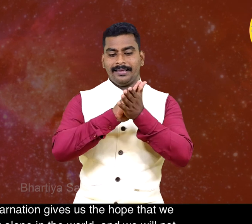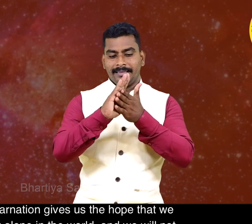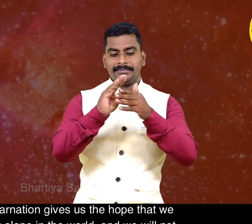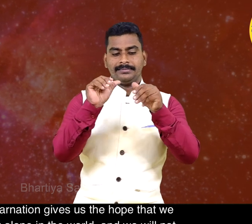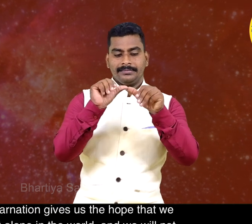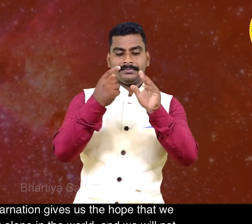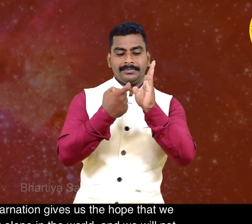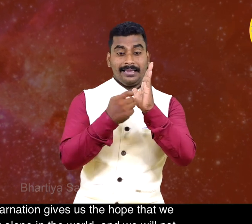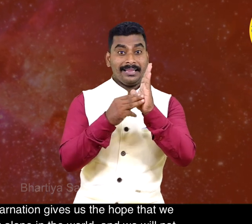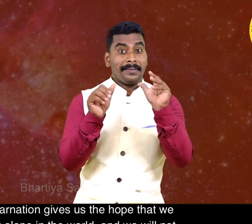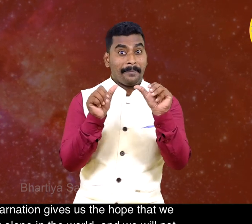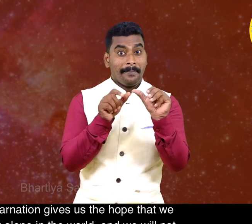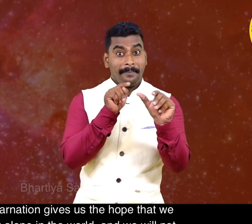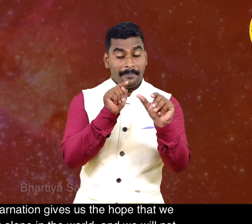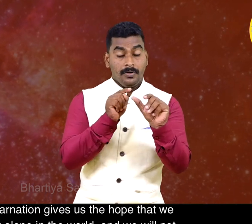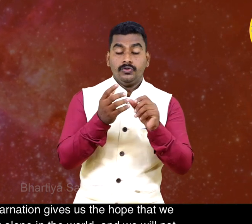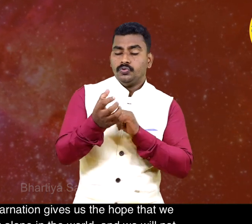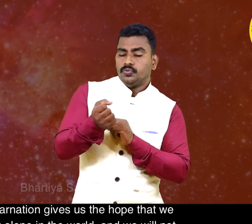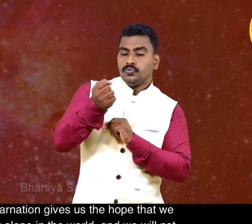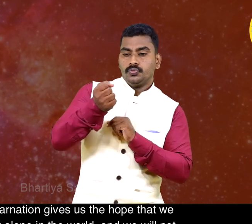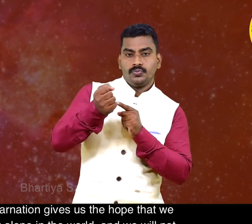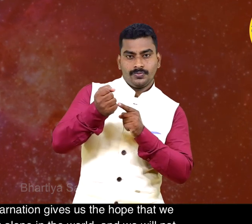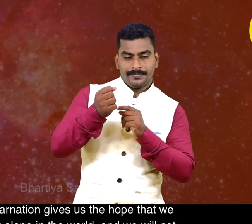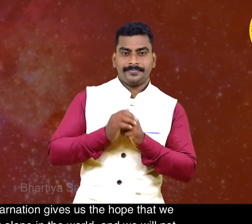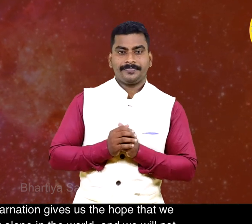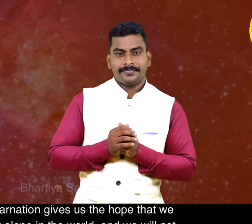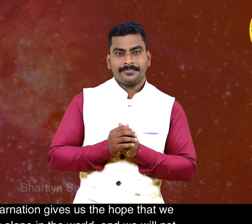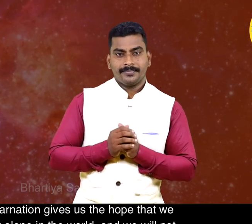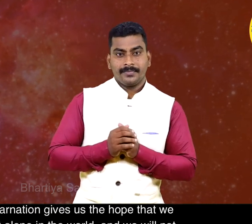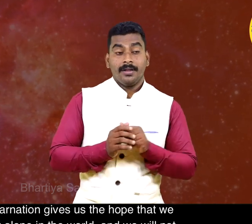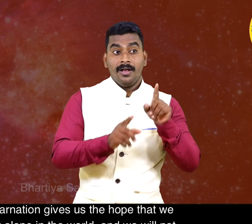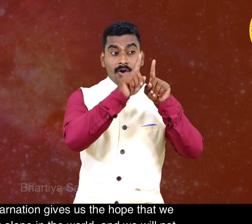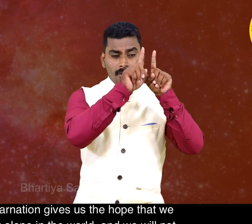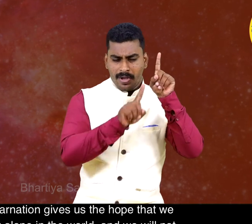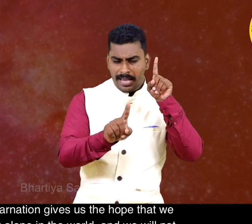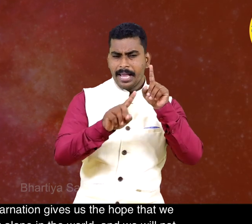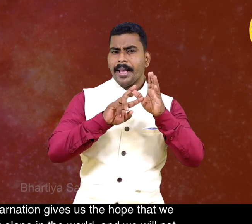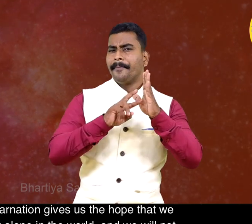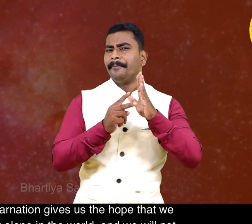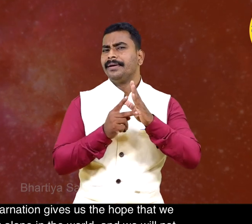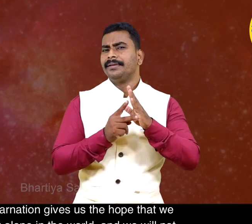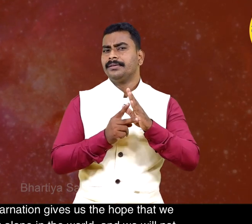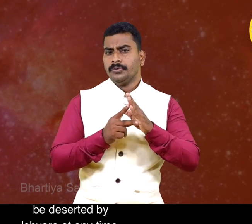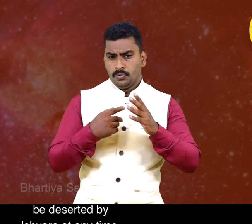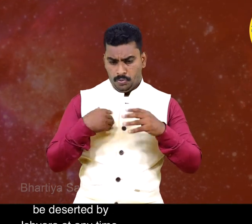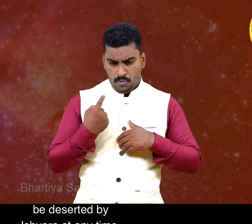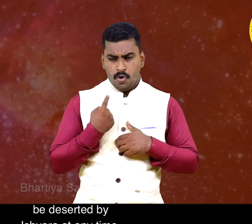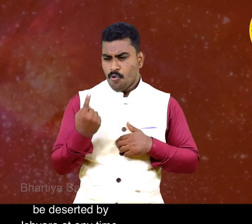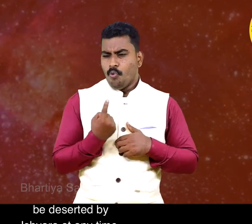An incarnation gives us the hope that we are not alone in the world and we will not be deserted